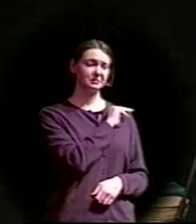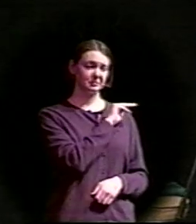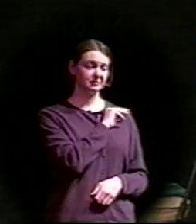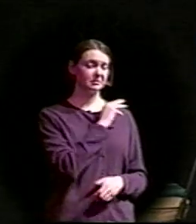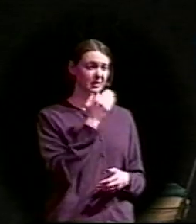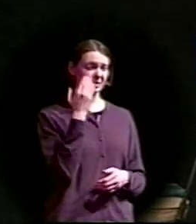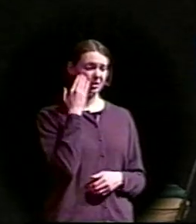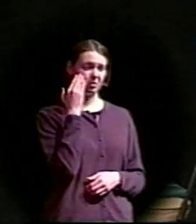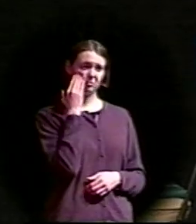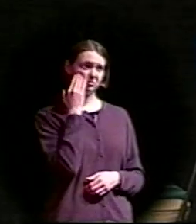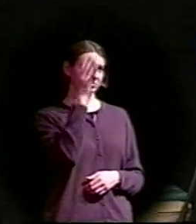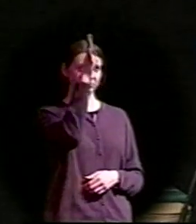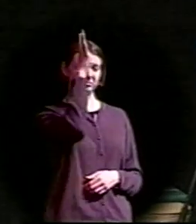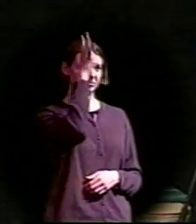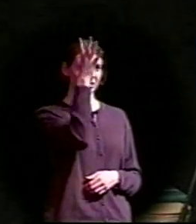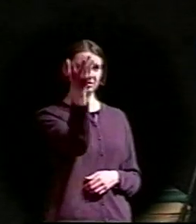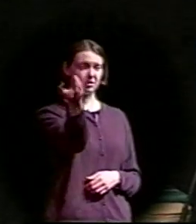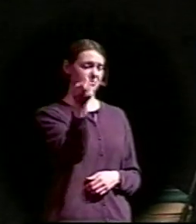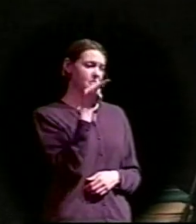not come home with those shiny silver spurs.